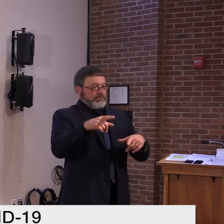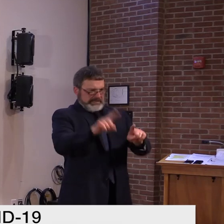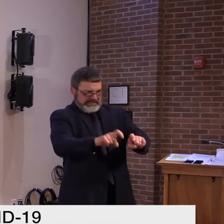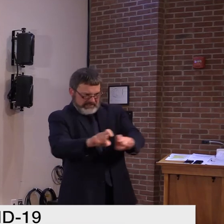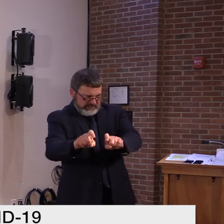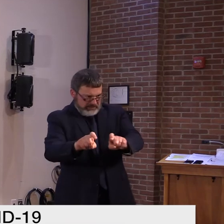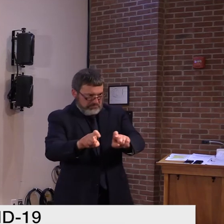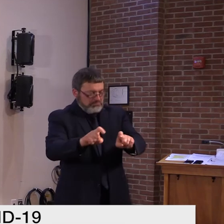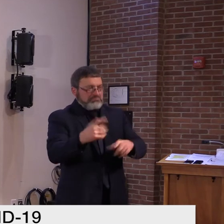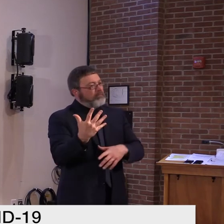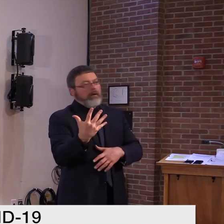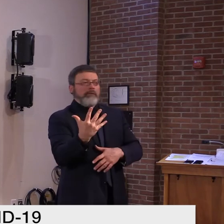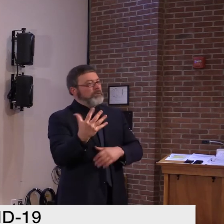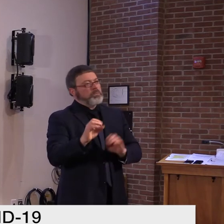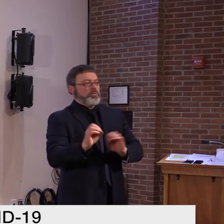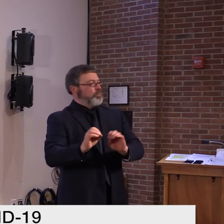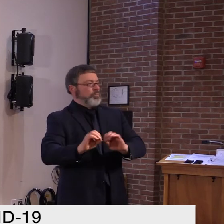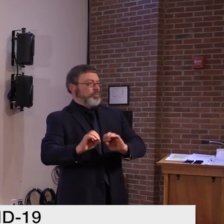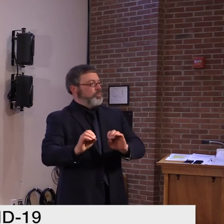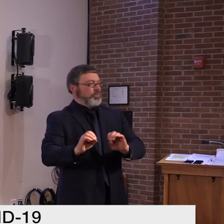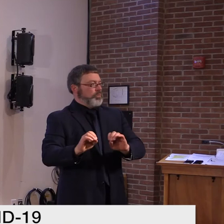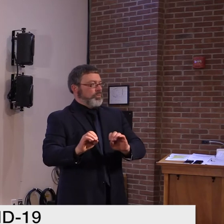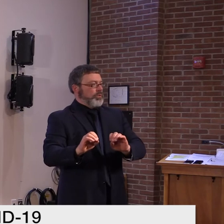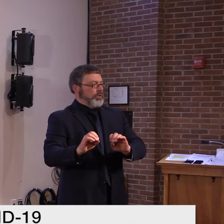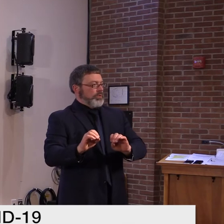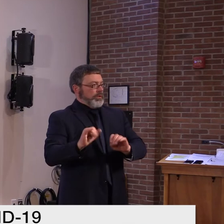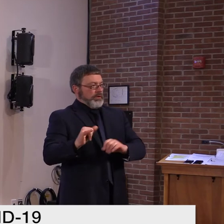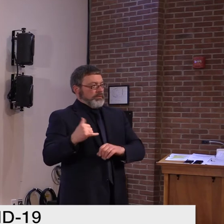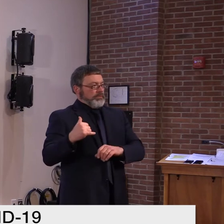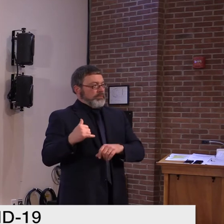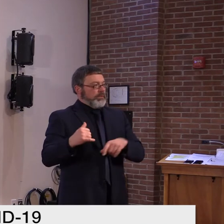hospitalized. Now, those four are part of the 19.